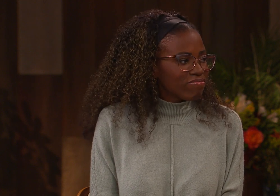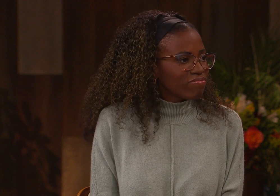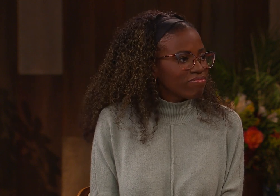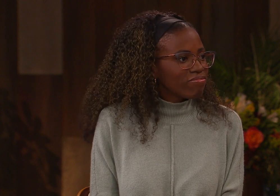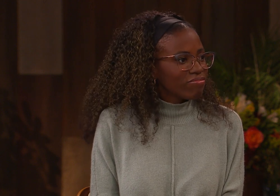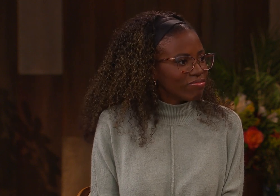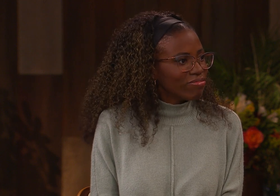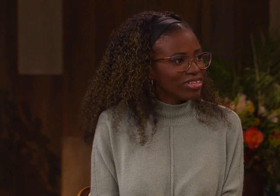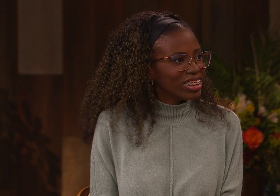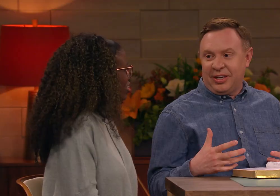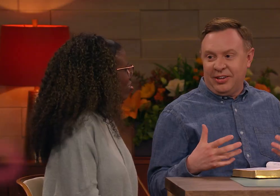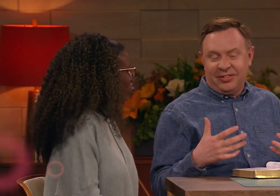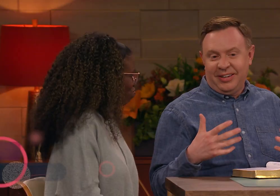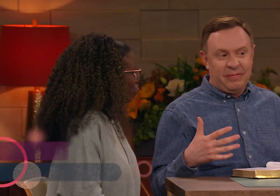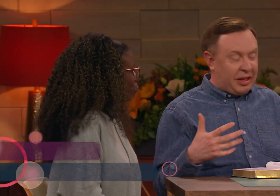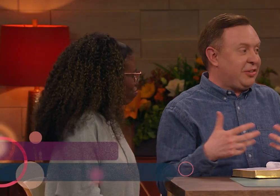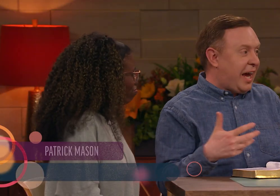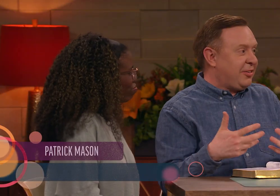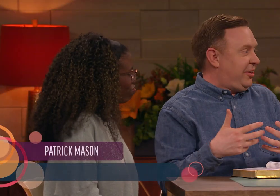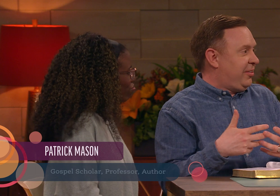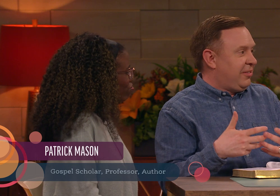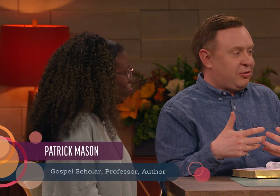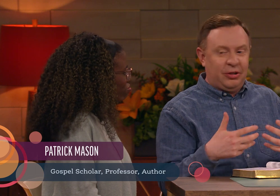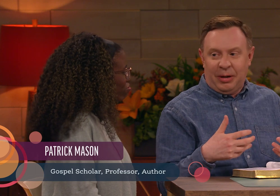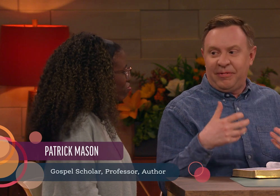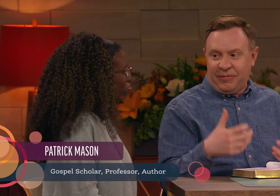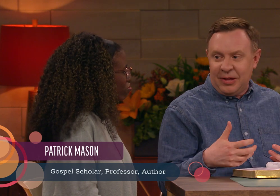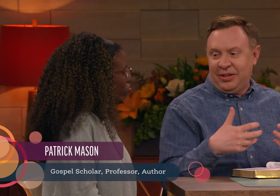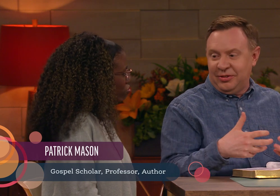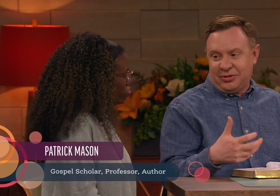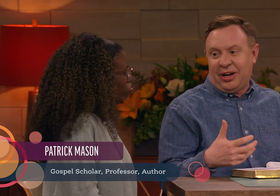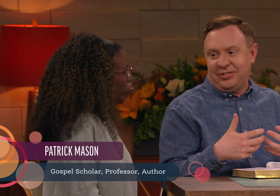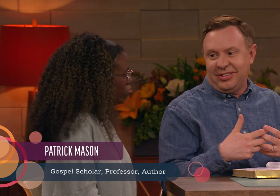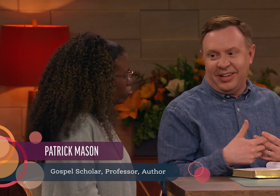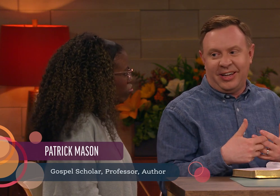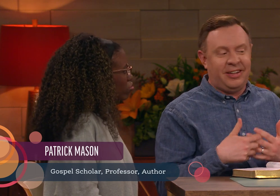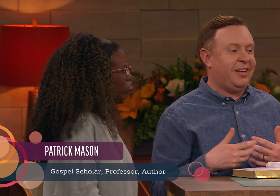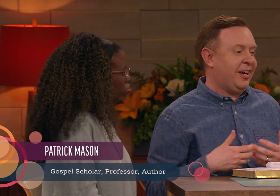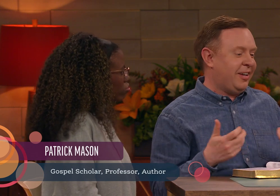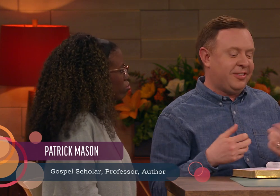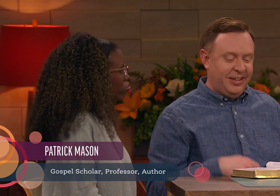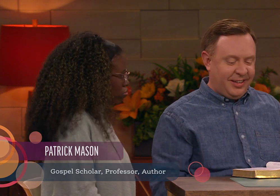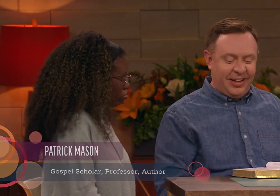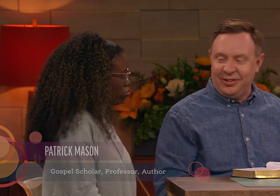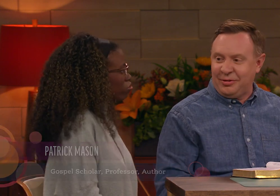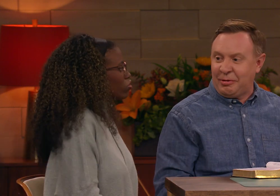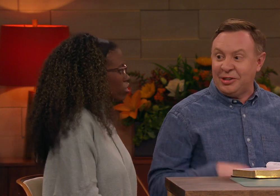There's such insight in that because that's exactly true. mean faith is trust and so I